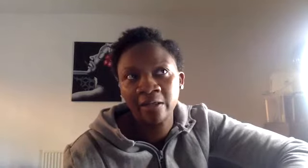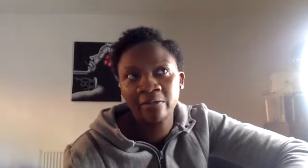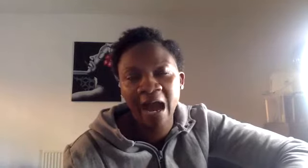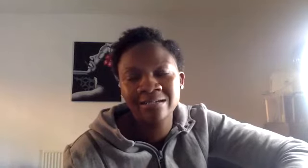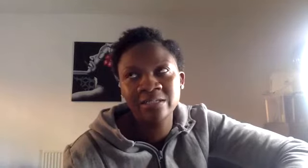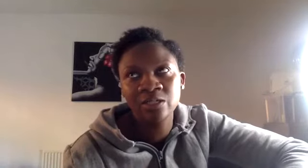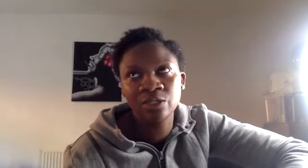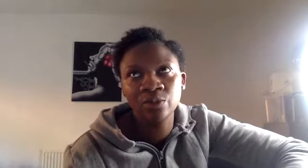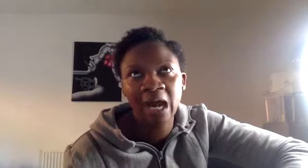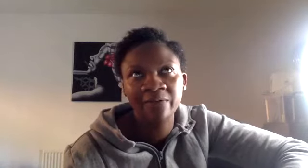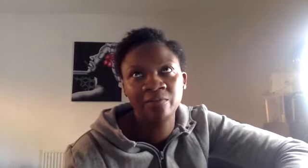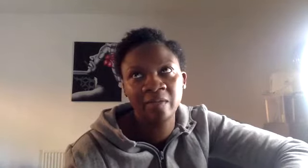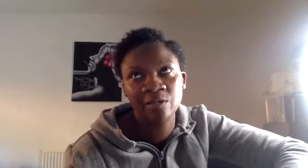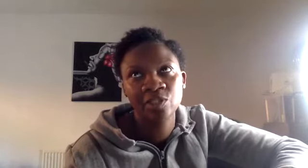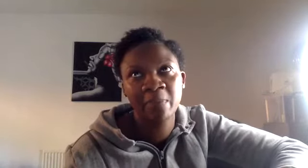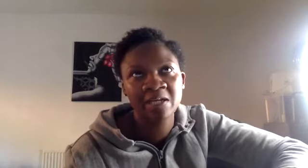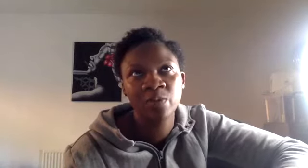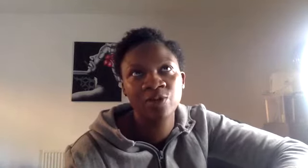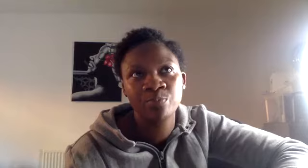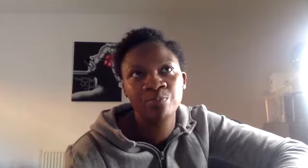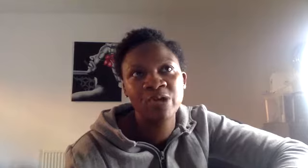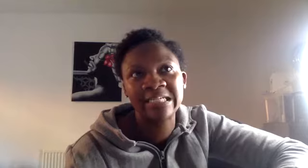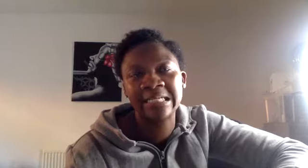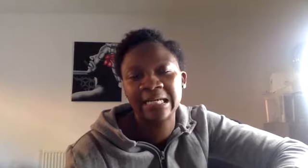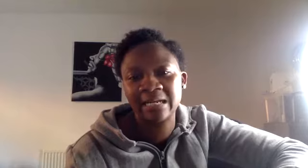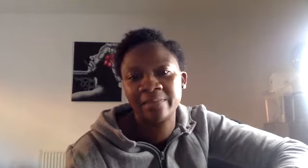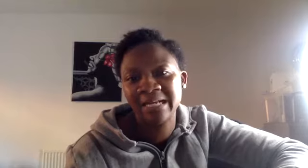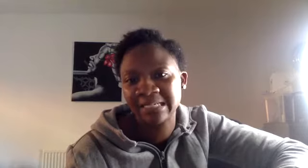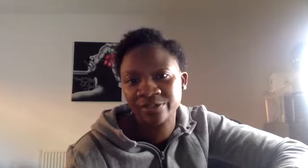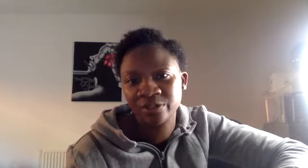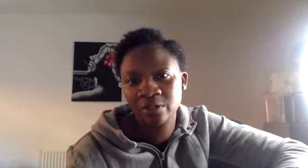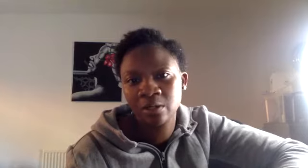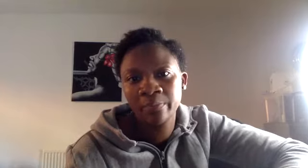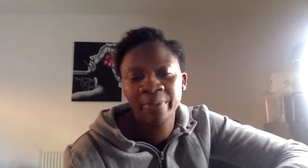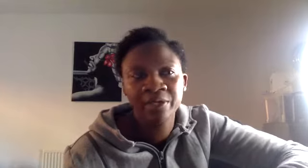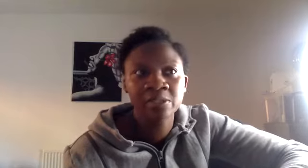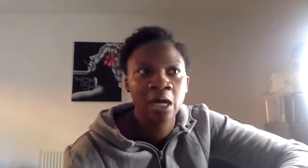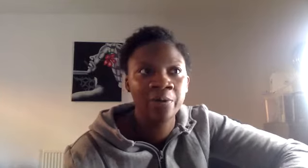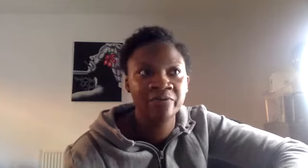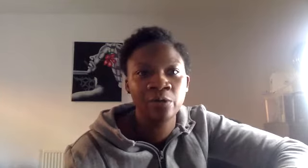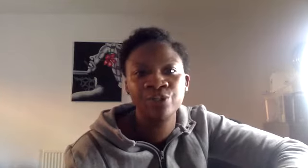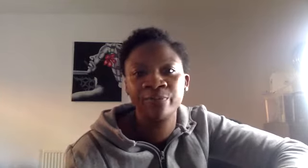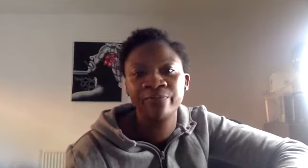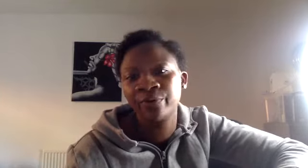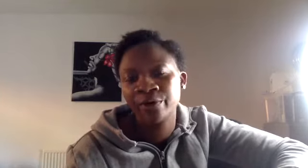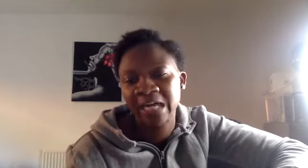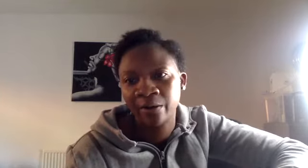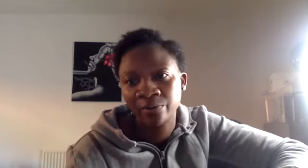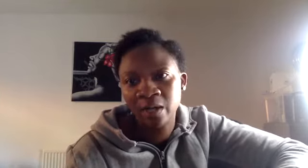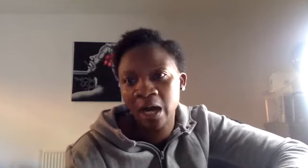that you have to be in a space where you're ready to hear the message. Because I would have told you before lockdown, I